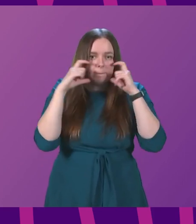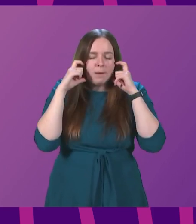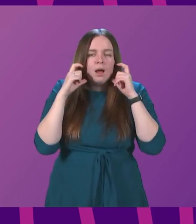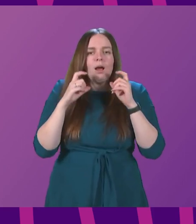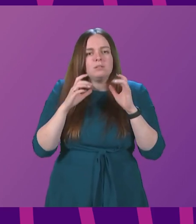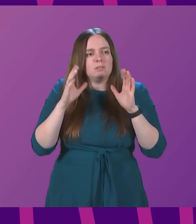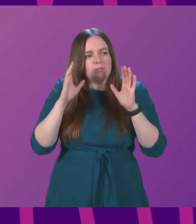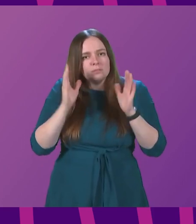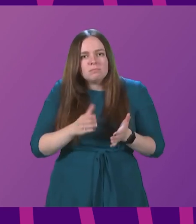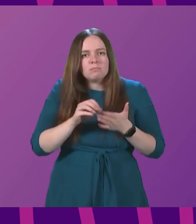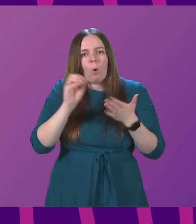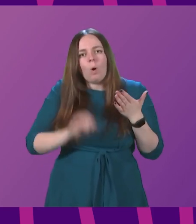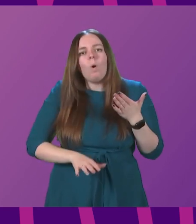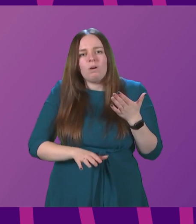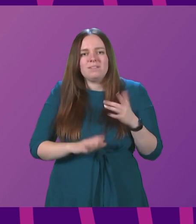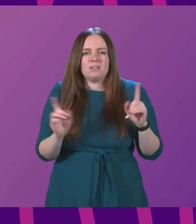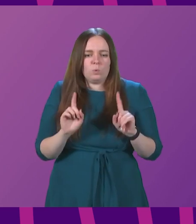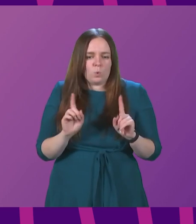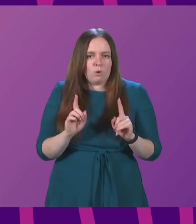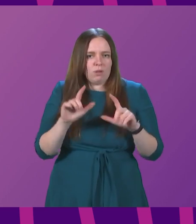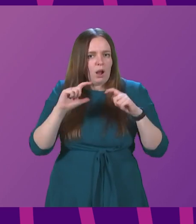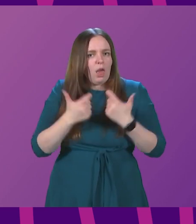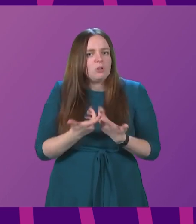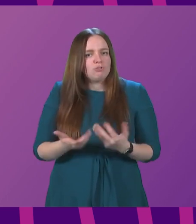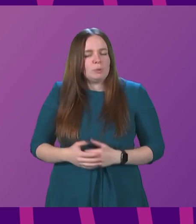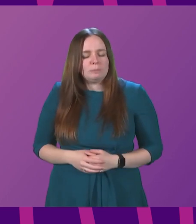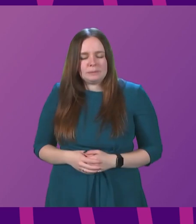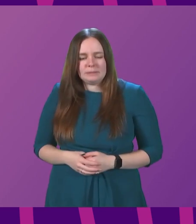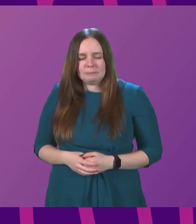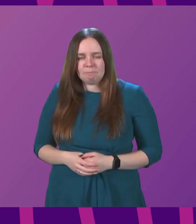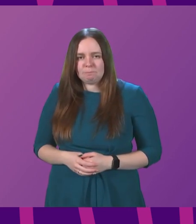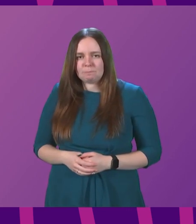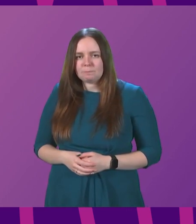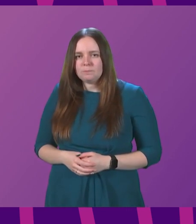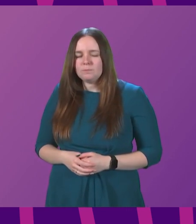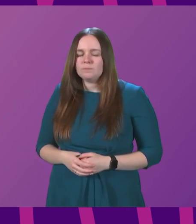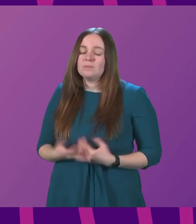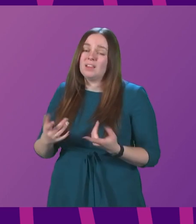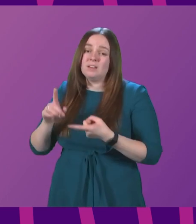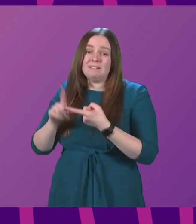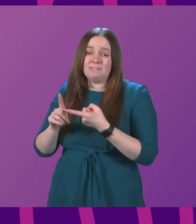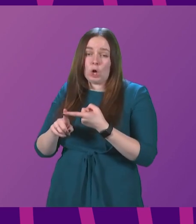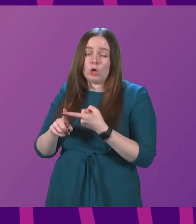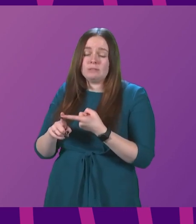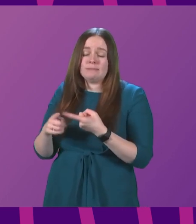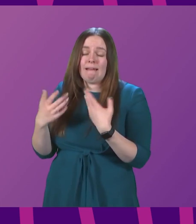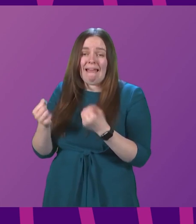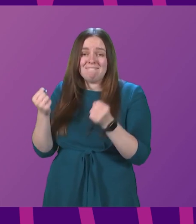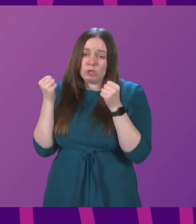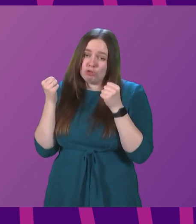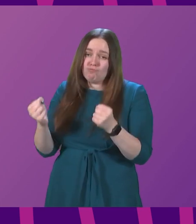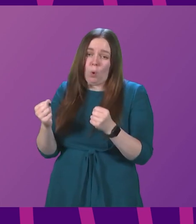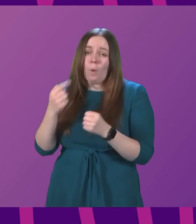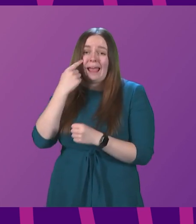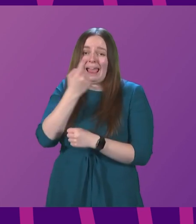for children to wear face masks in classrooms? First Minister. First, there is very strong evidence,